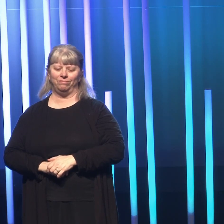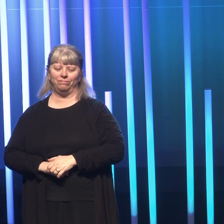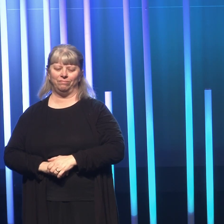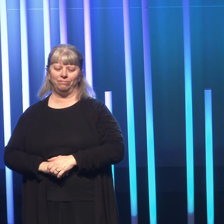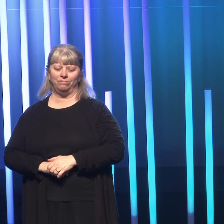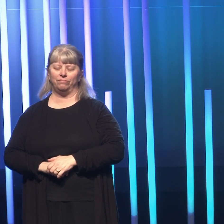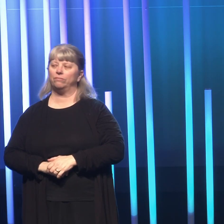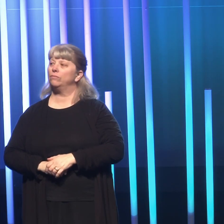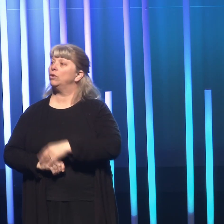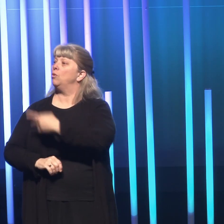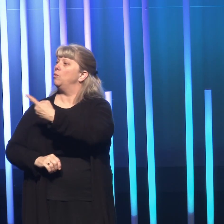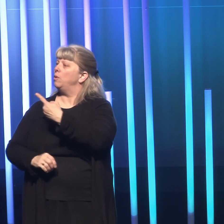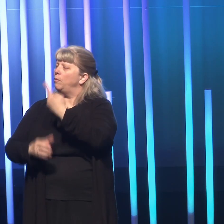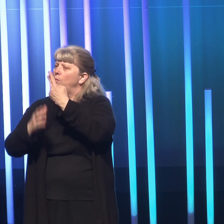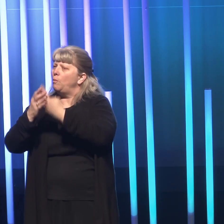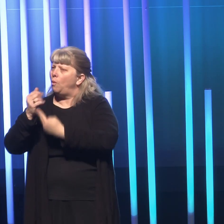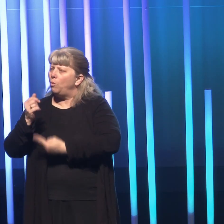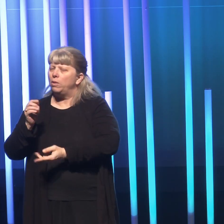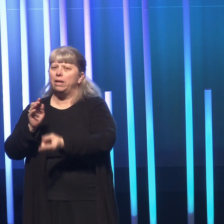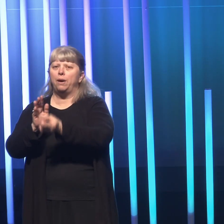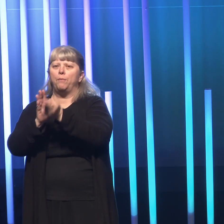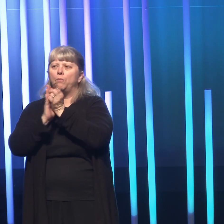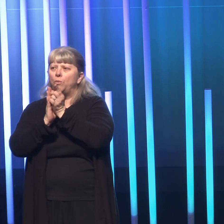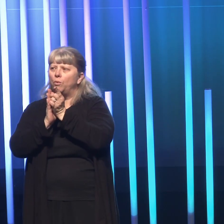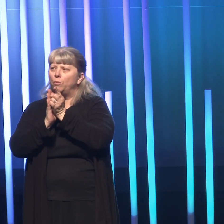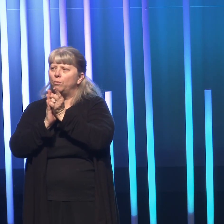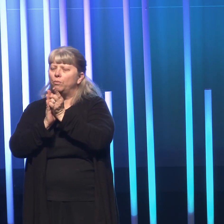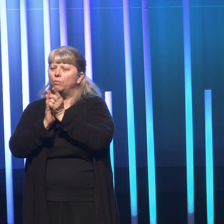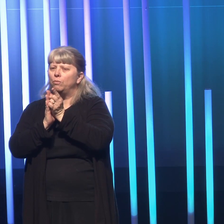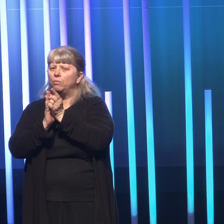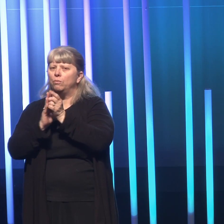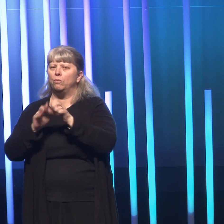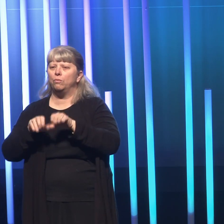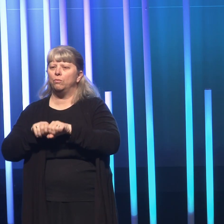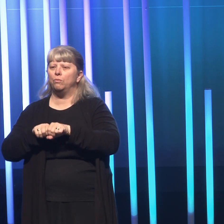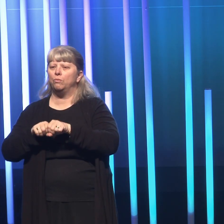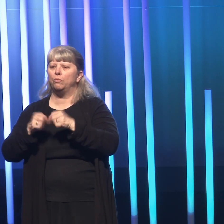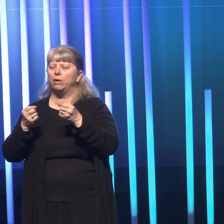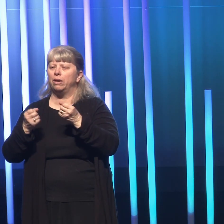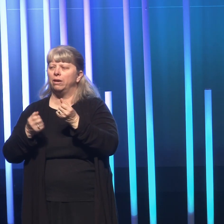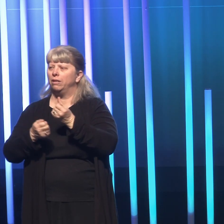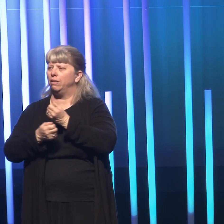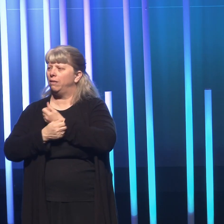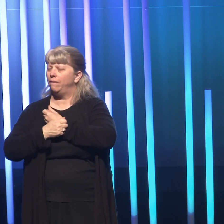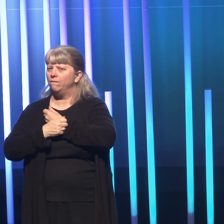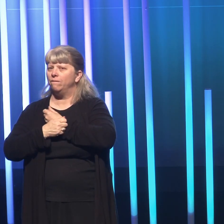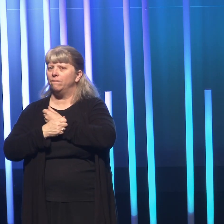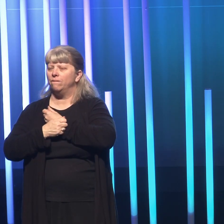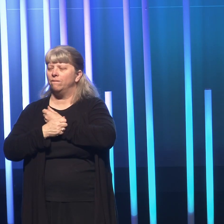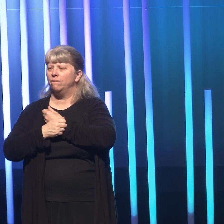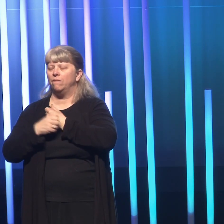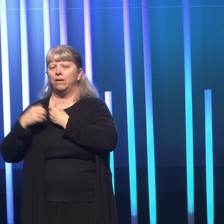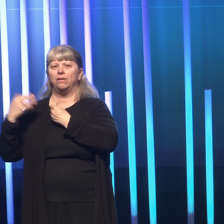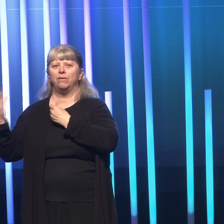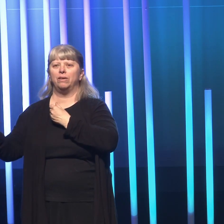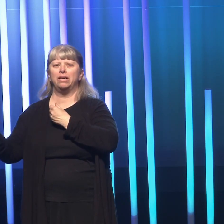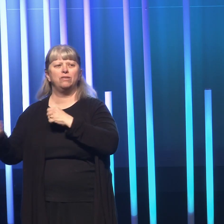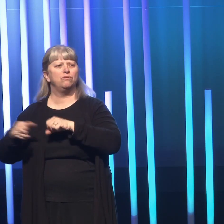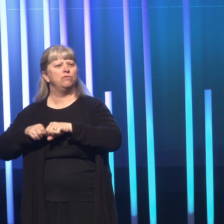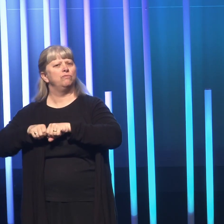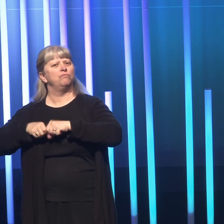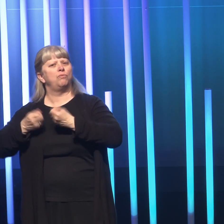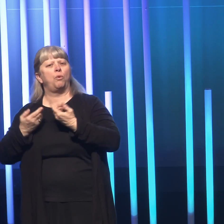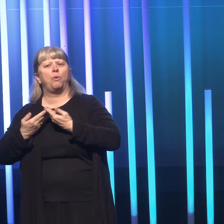We were both in a moment of breaking love. He was broken